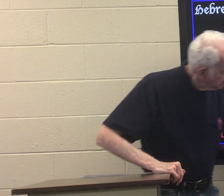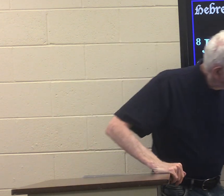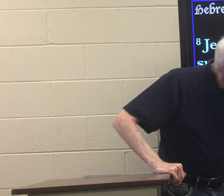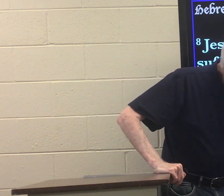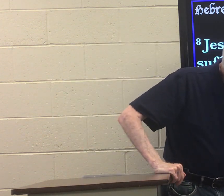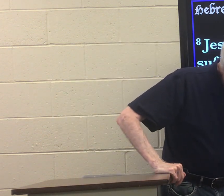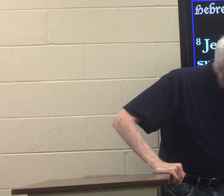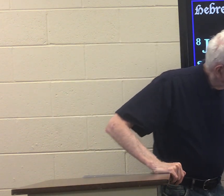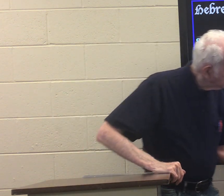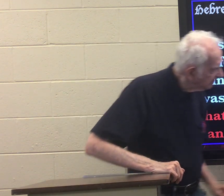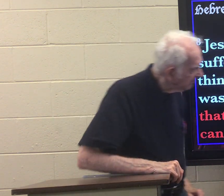obey